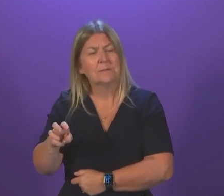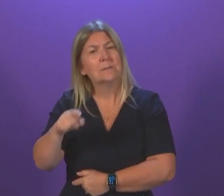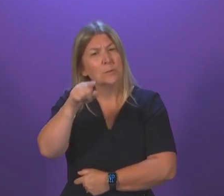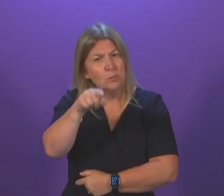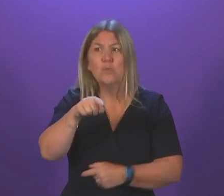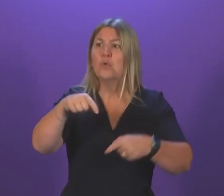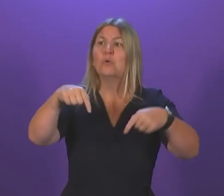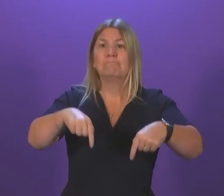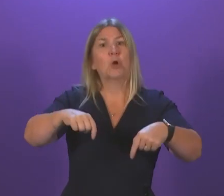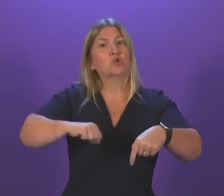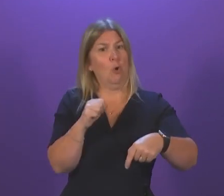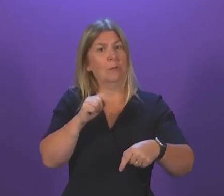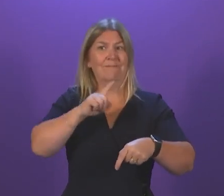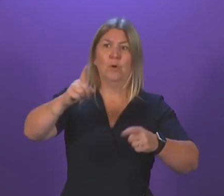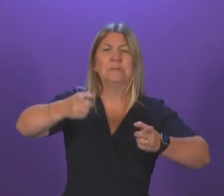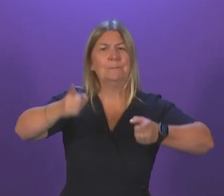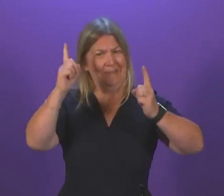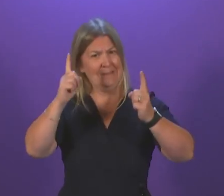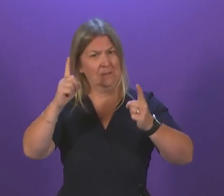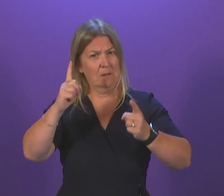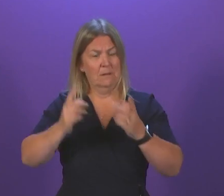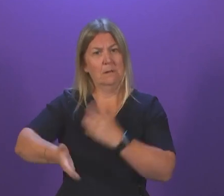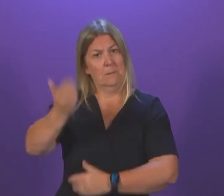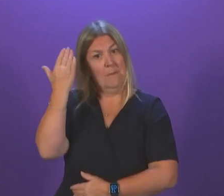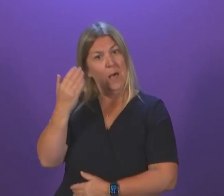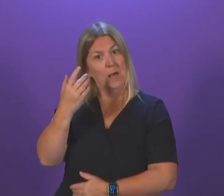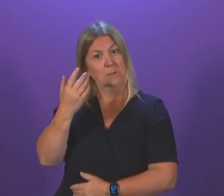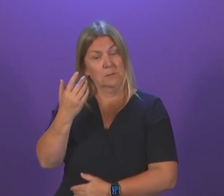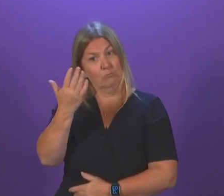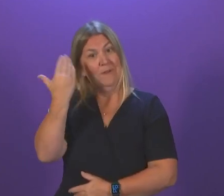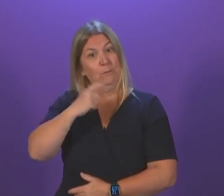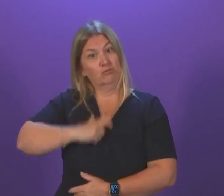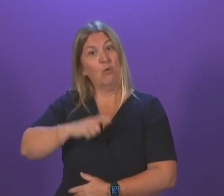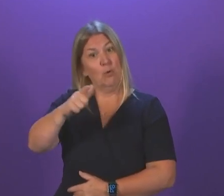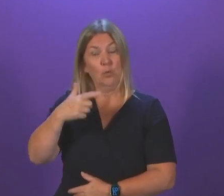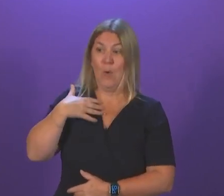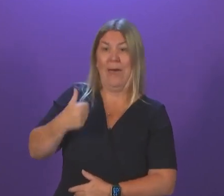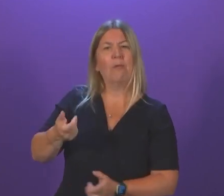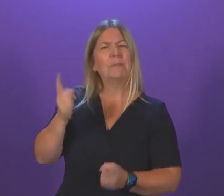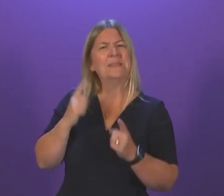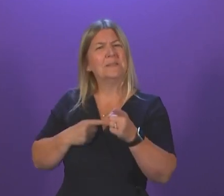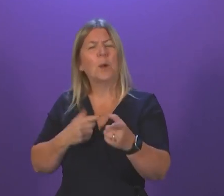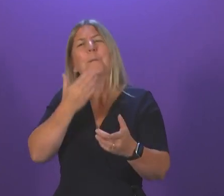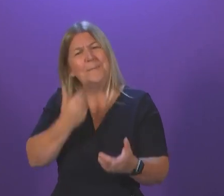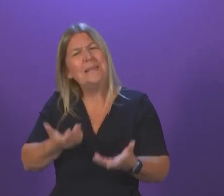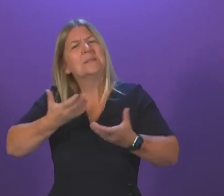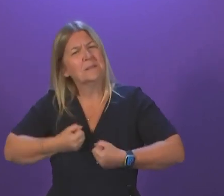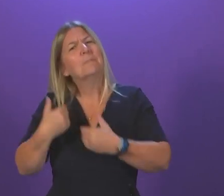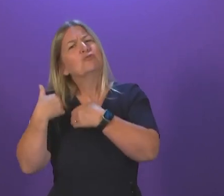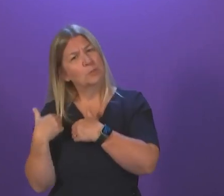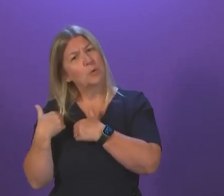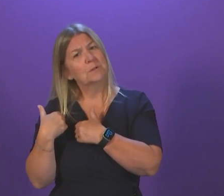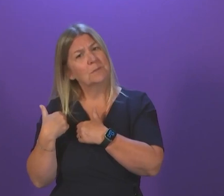She was Scotland's Health Secretary and I would like her to take some responsibility for what is happening in